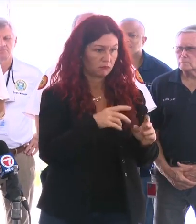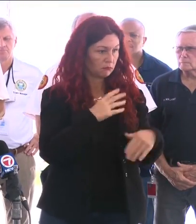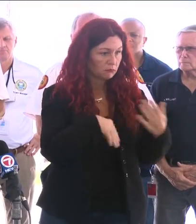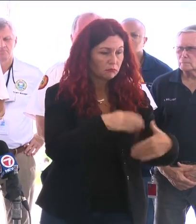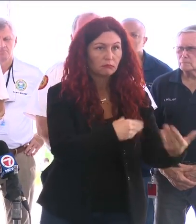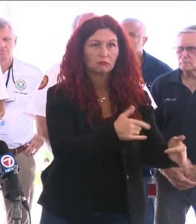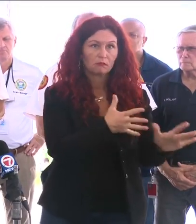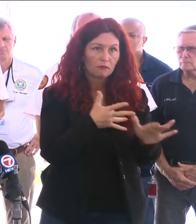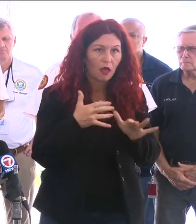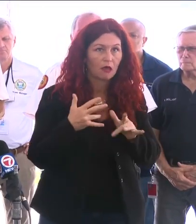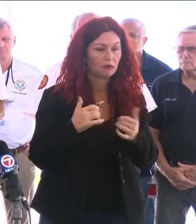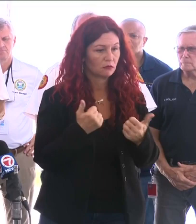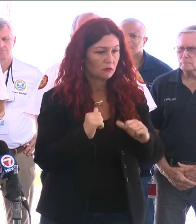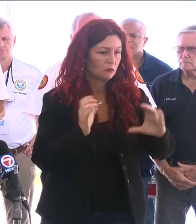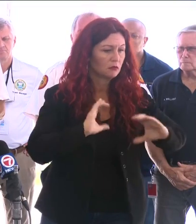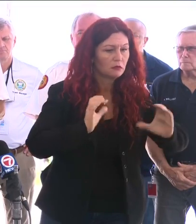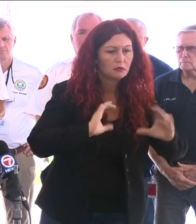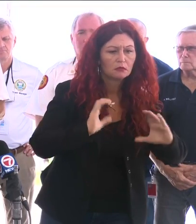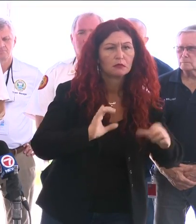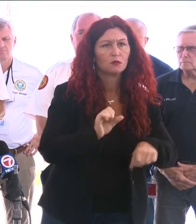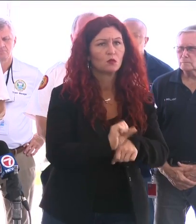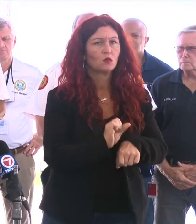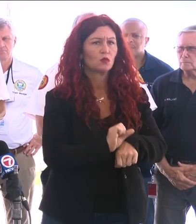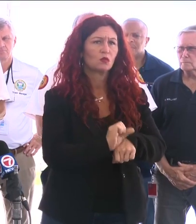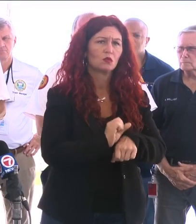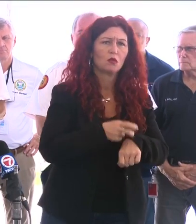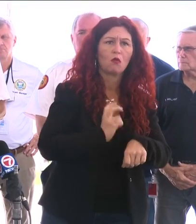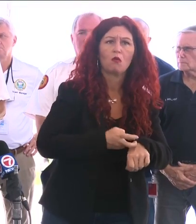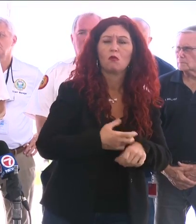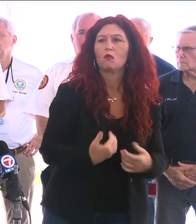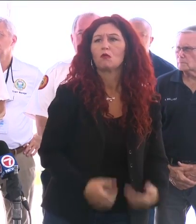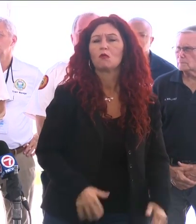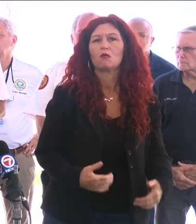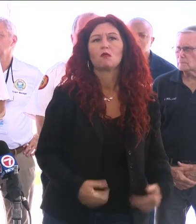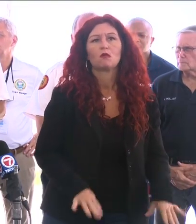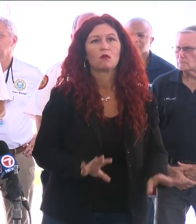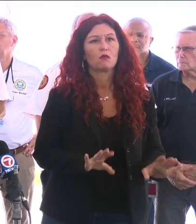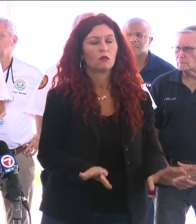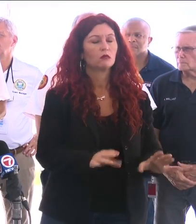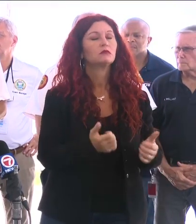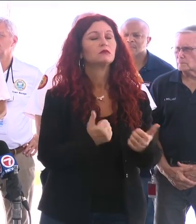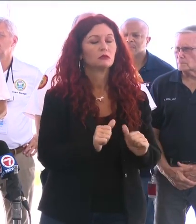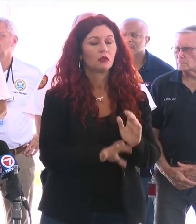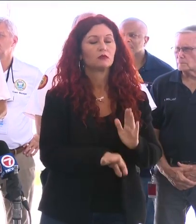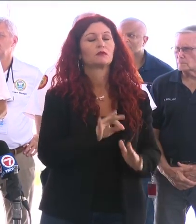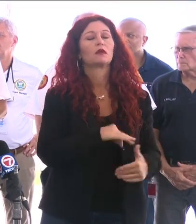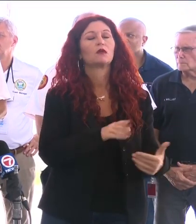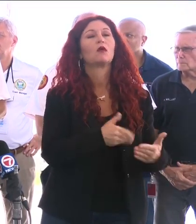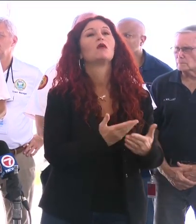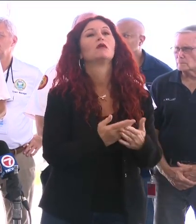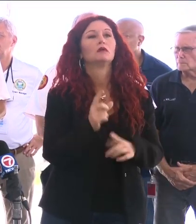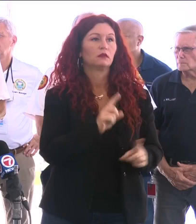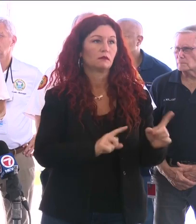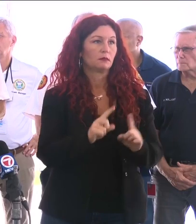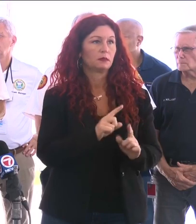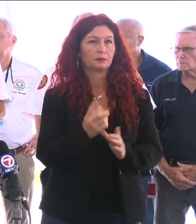a day on the pile to recover victims and bring closure to all of the families still waiting.